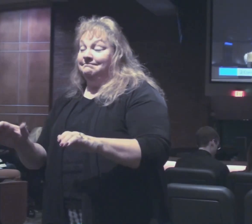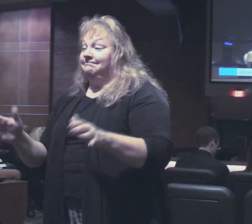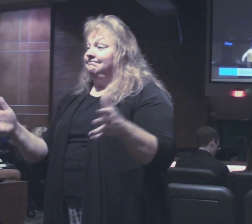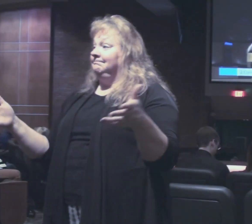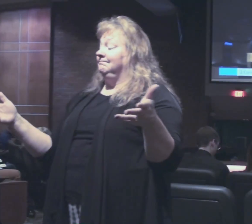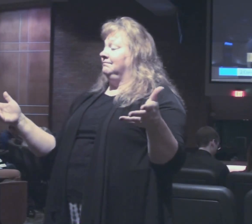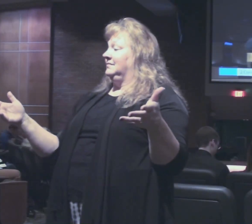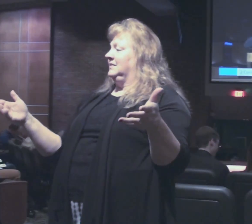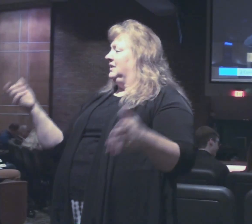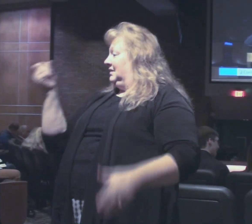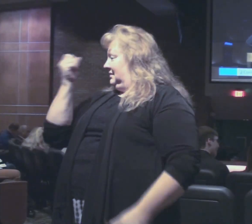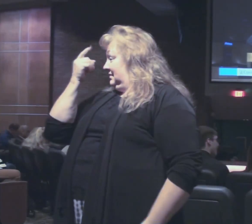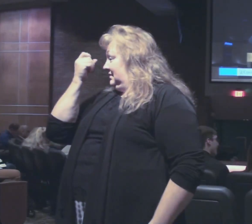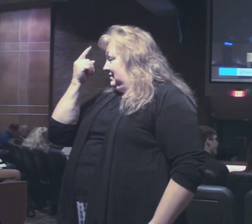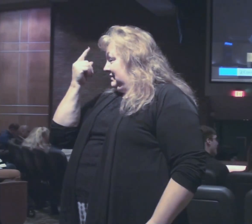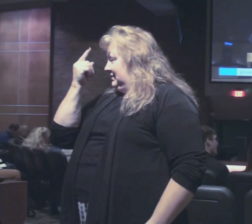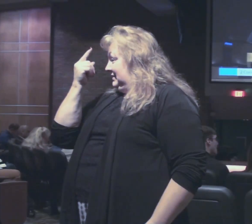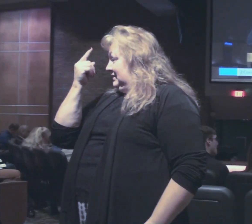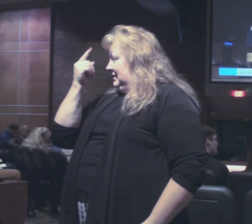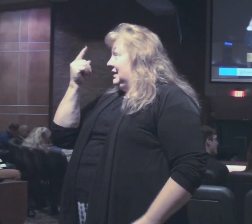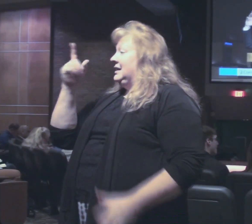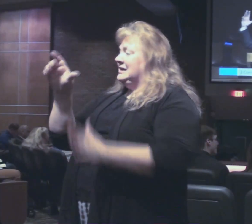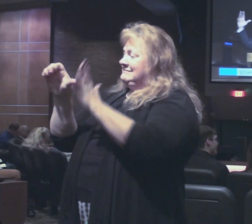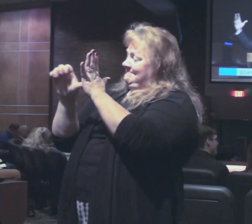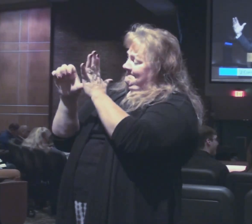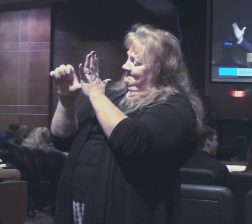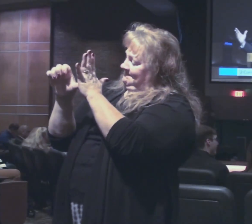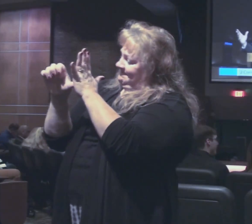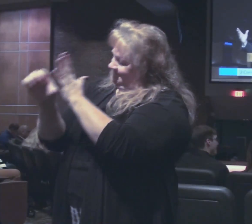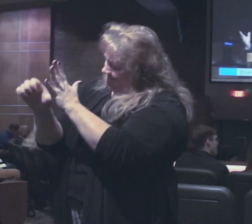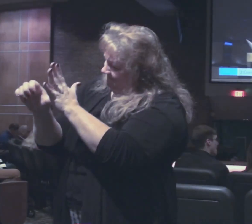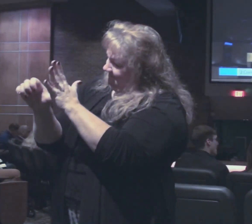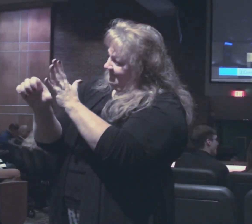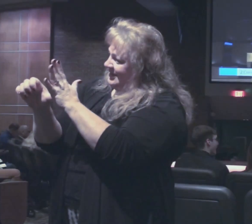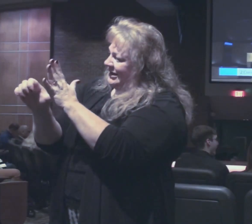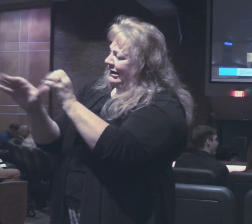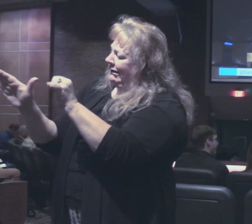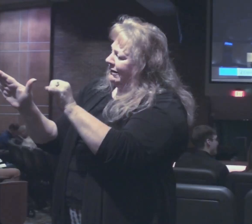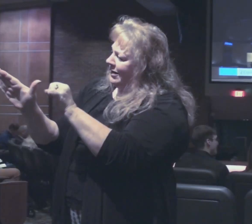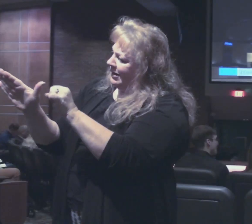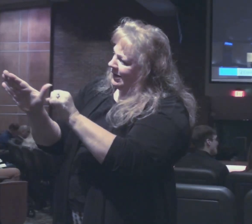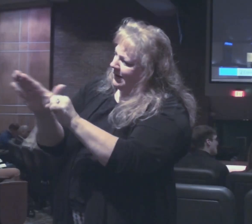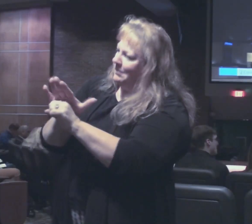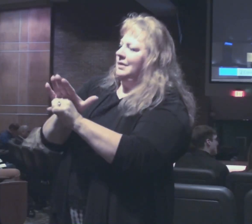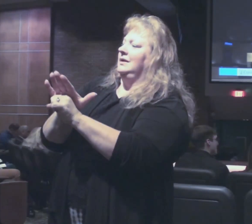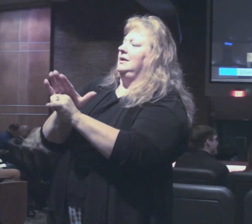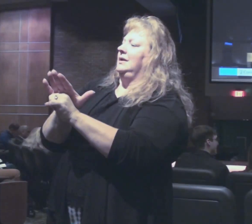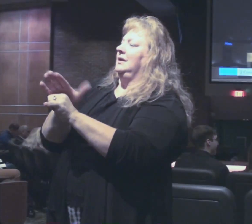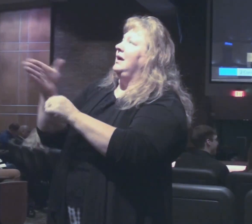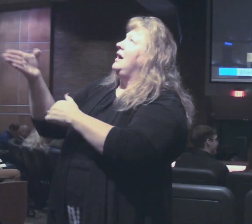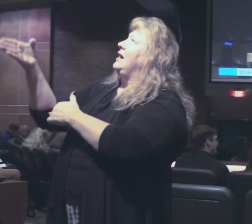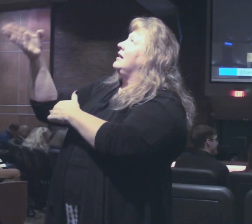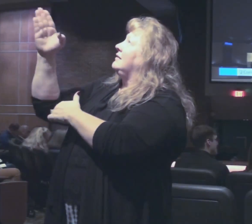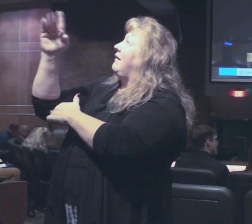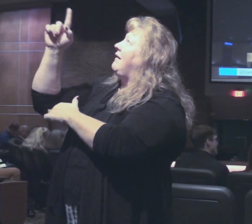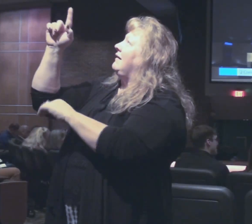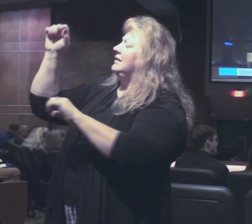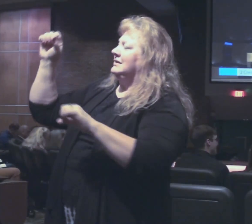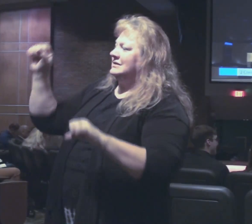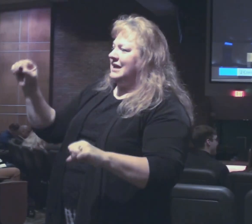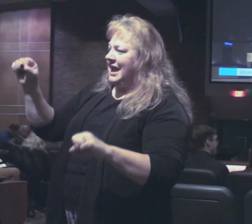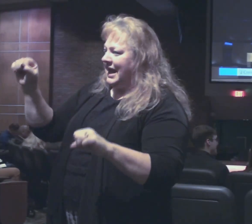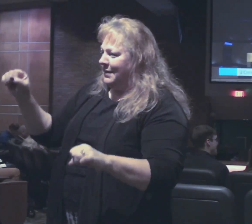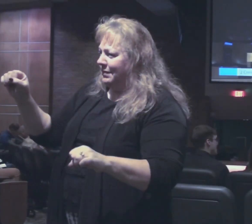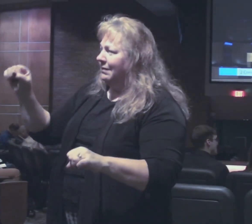mean you get the idea he's trying to stress the completeness God is able